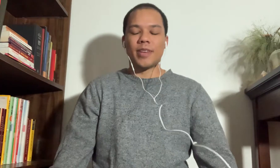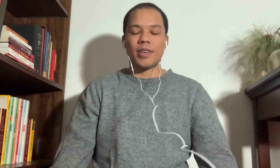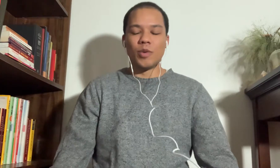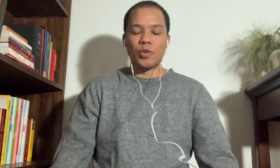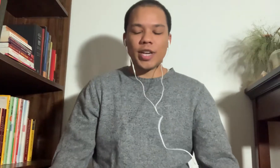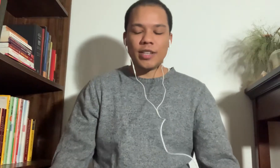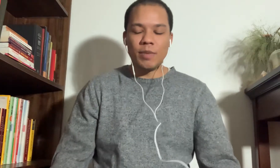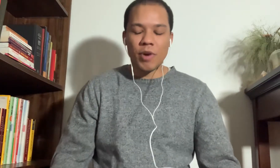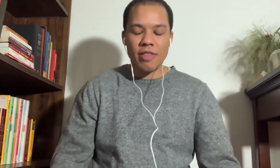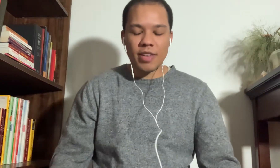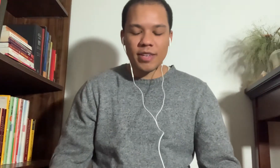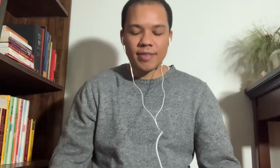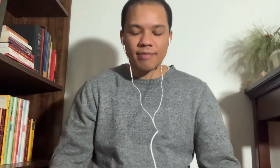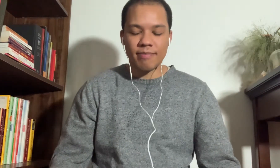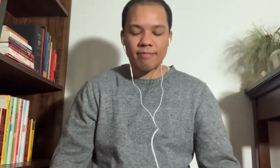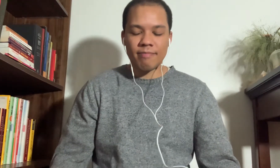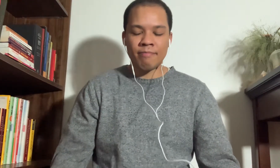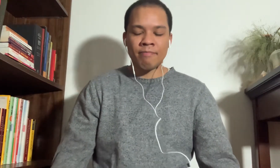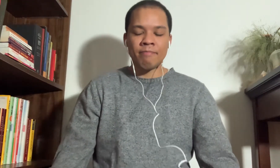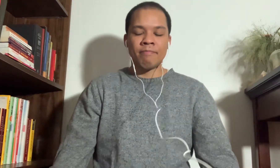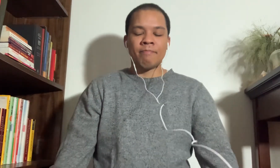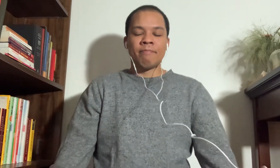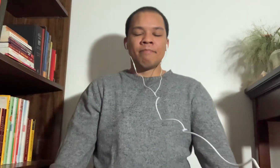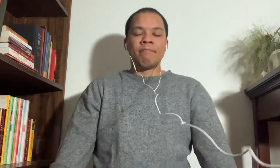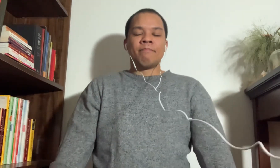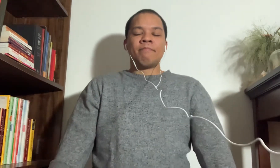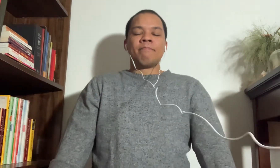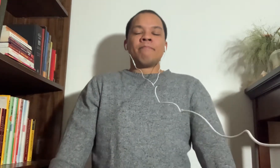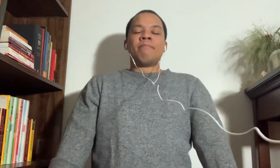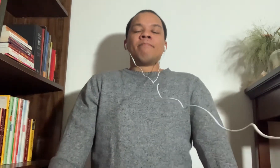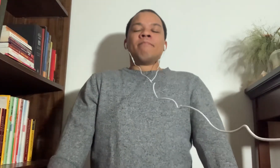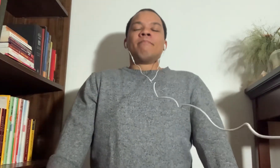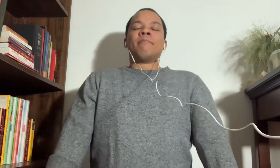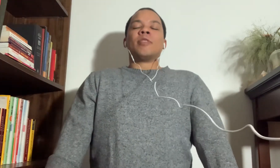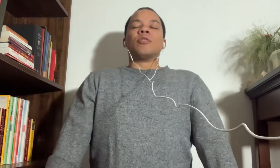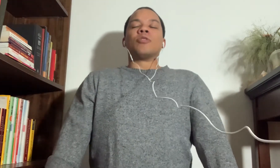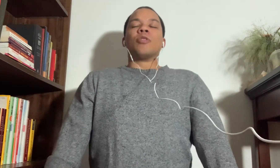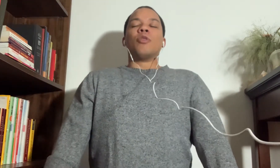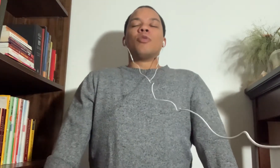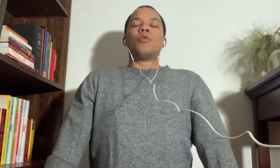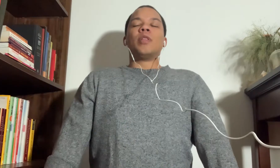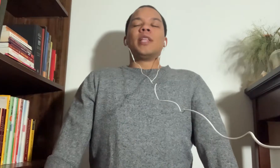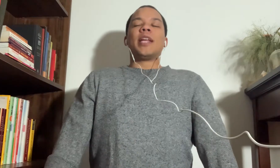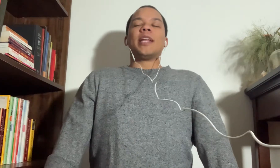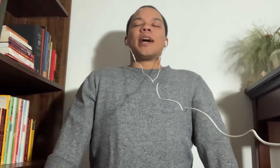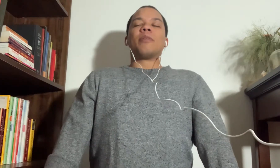We'll take a deep breath in. Cushion, and slowly let it out.